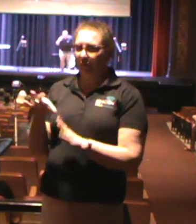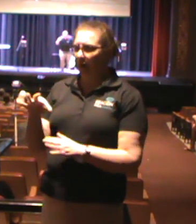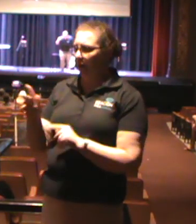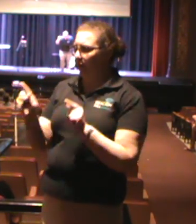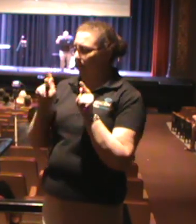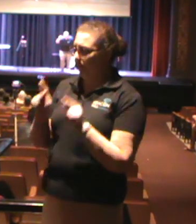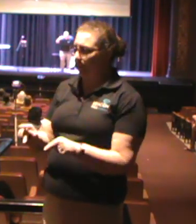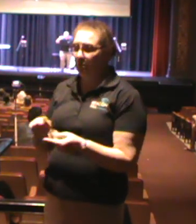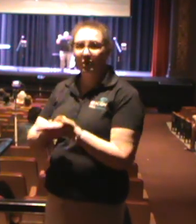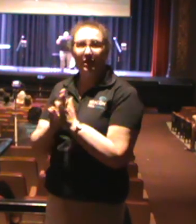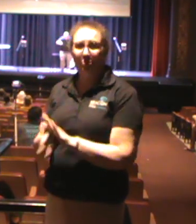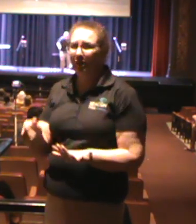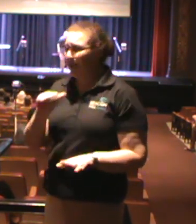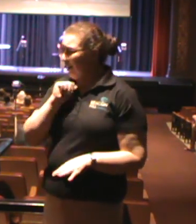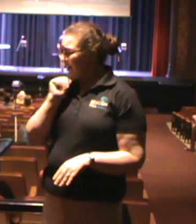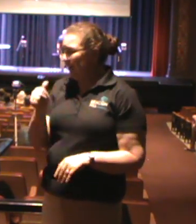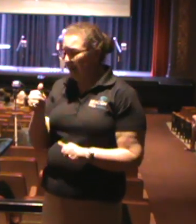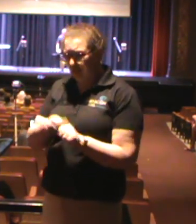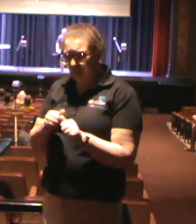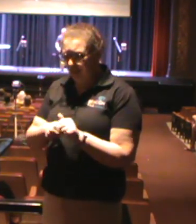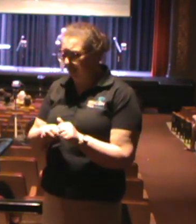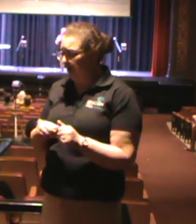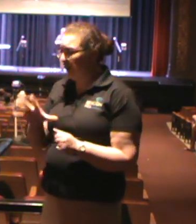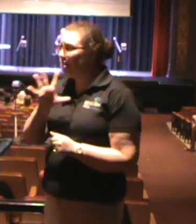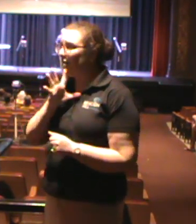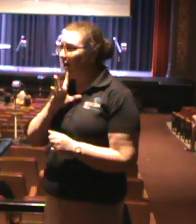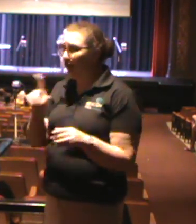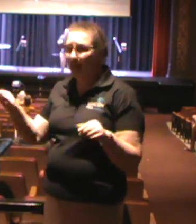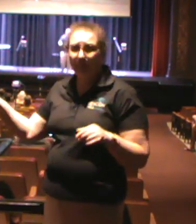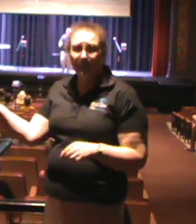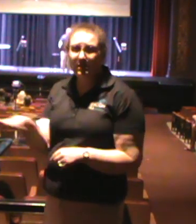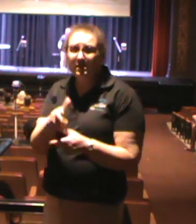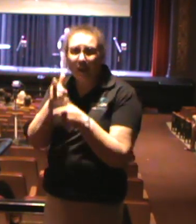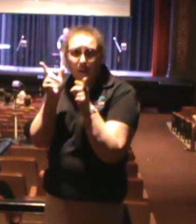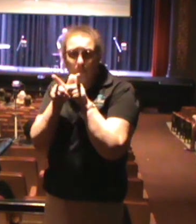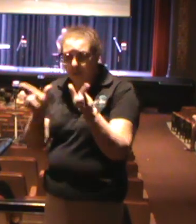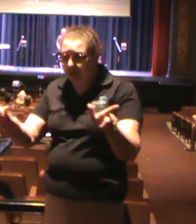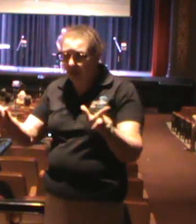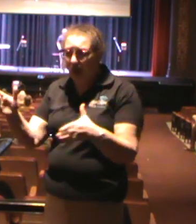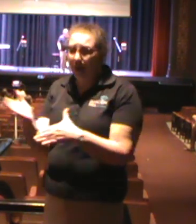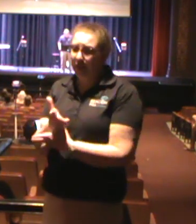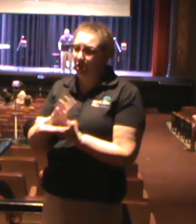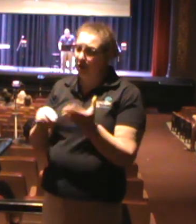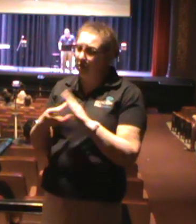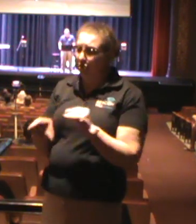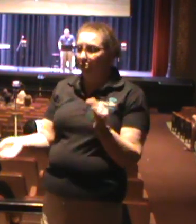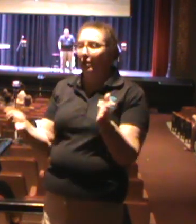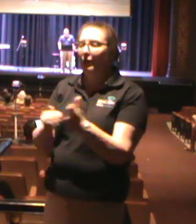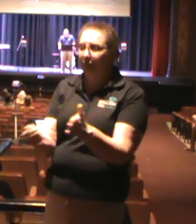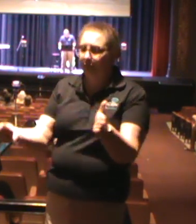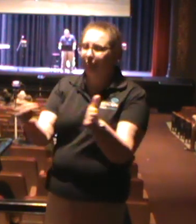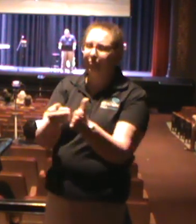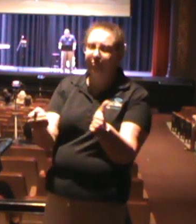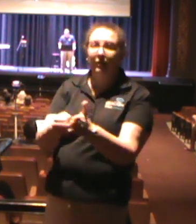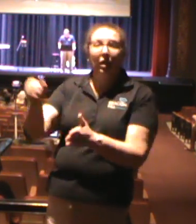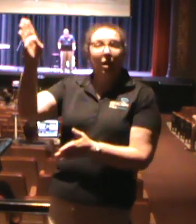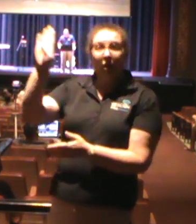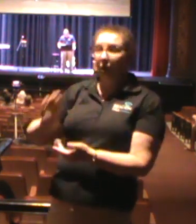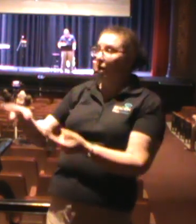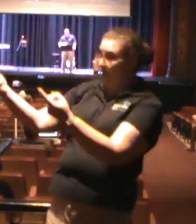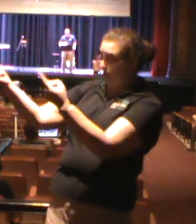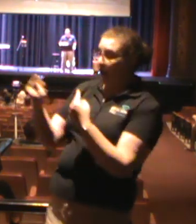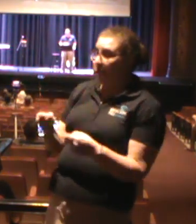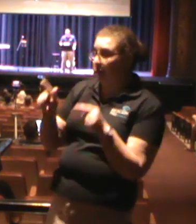kidding me. And I don't even speak the same language. And I've told this story time and time again, that God brought me